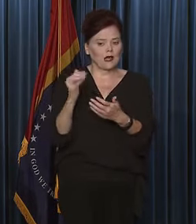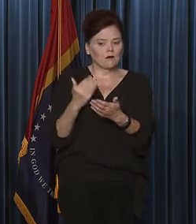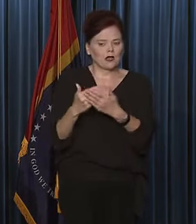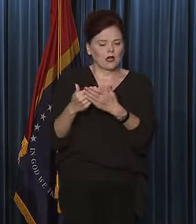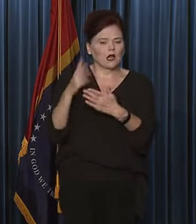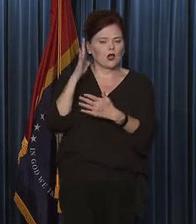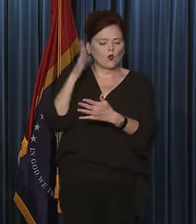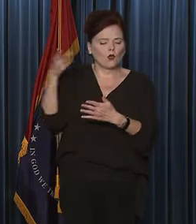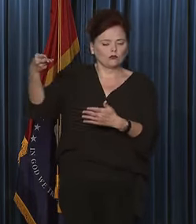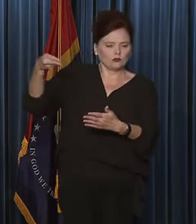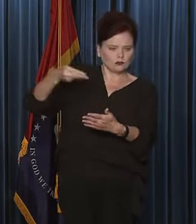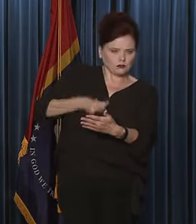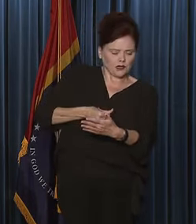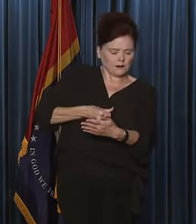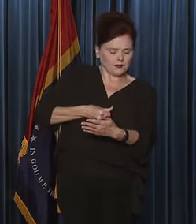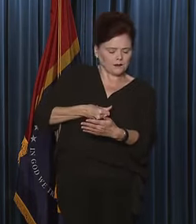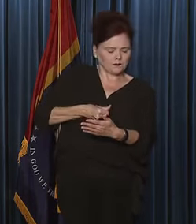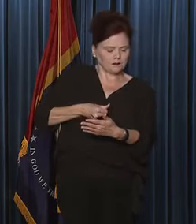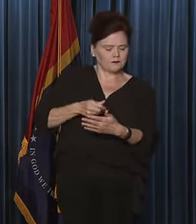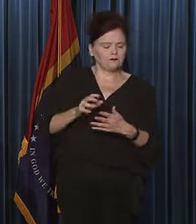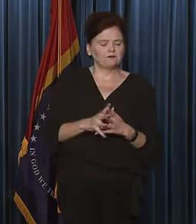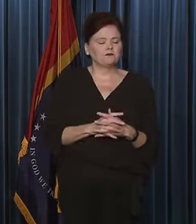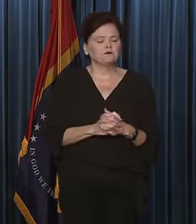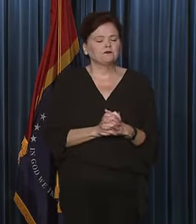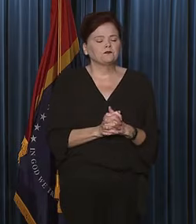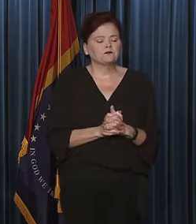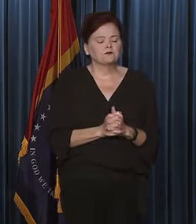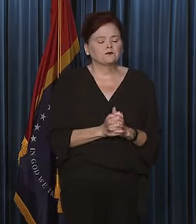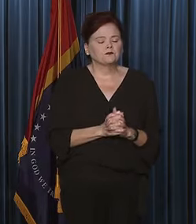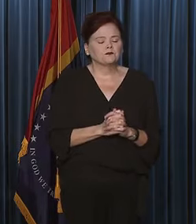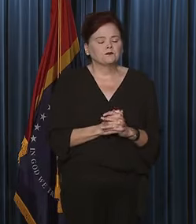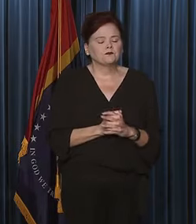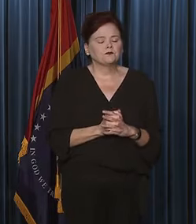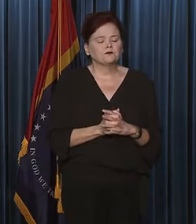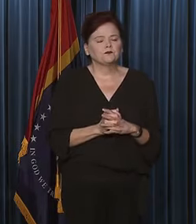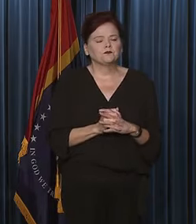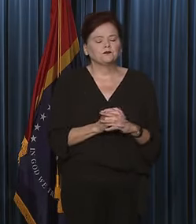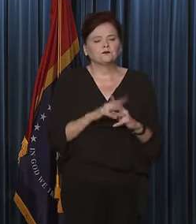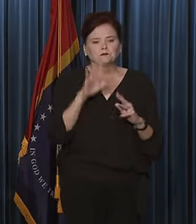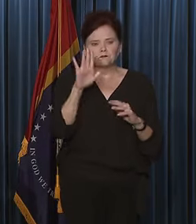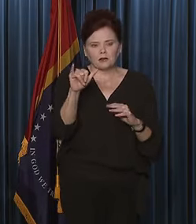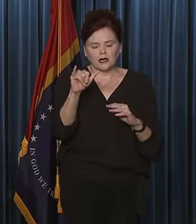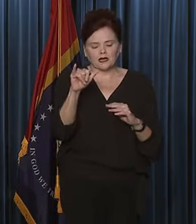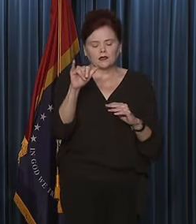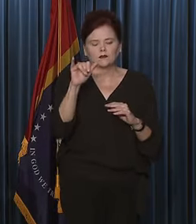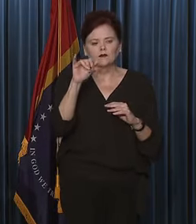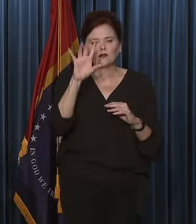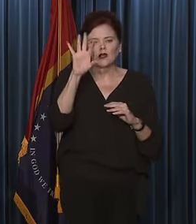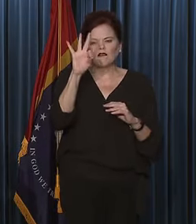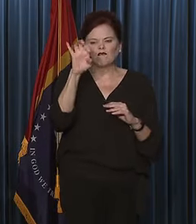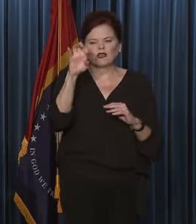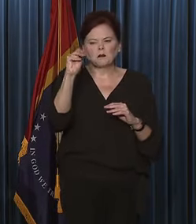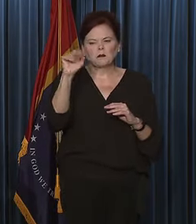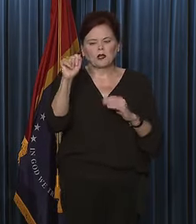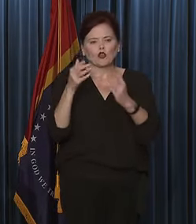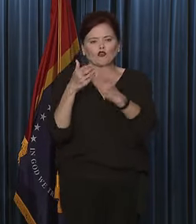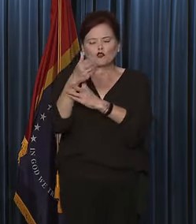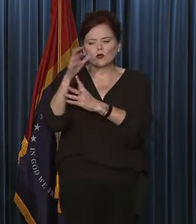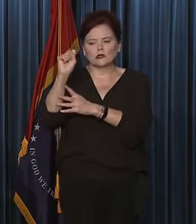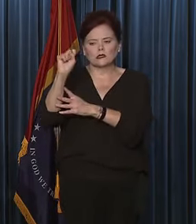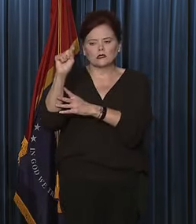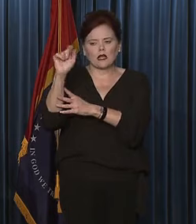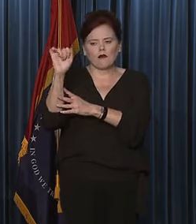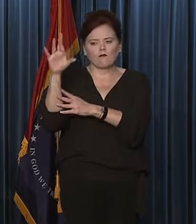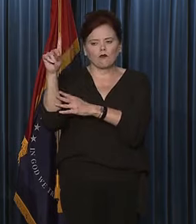will be provided and paid for by FEMA through the Stafford Act.